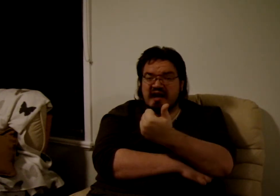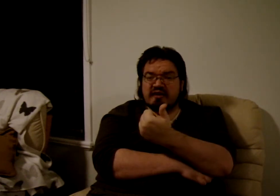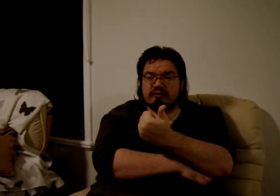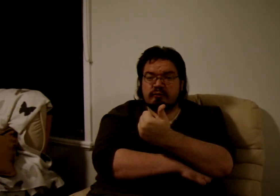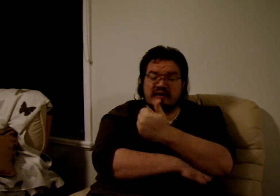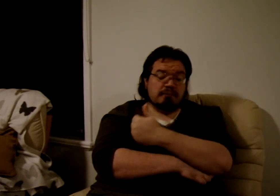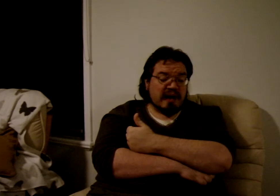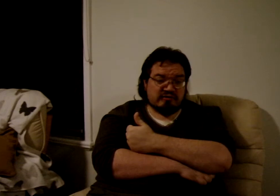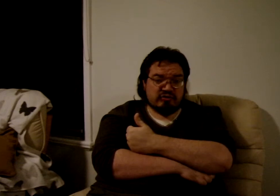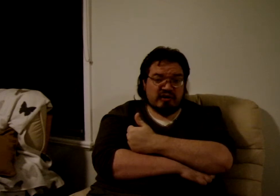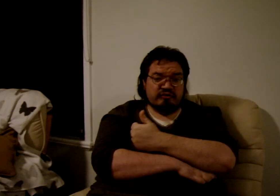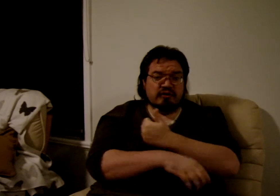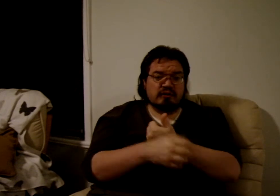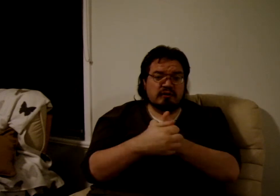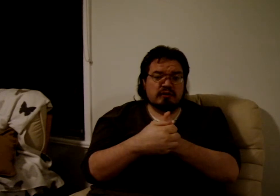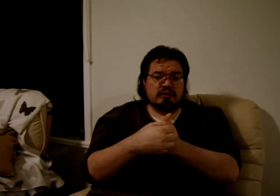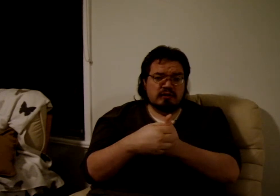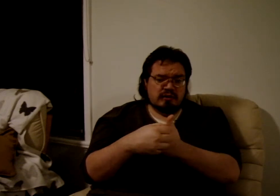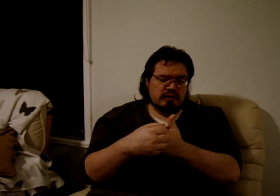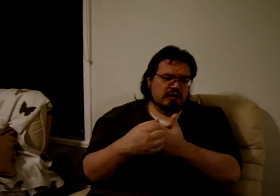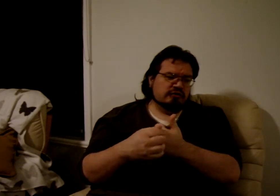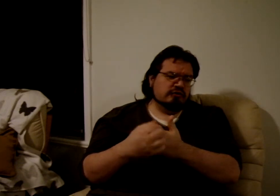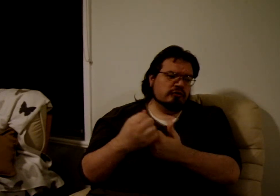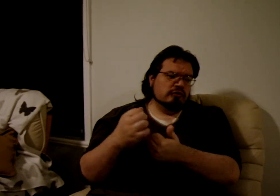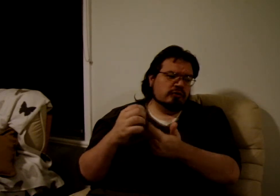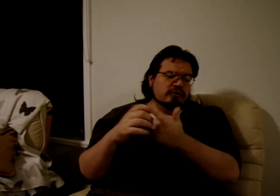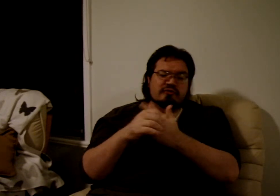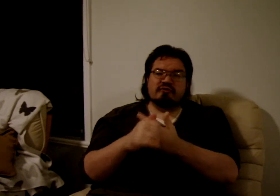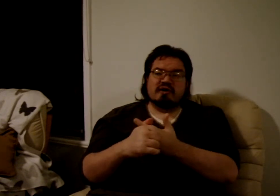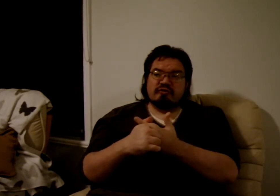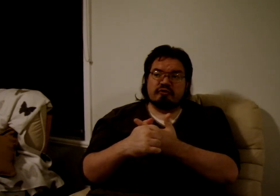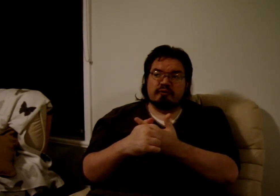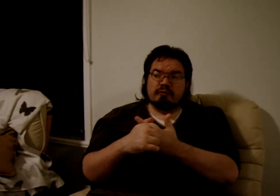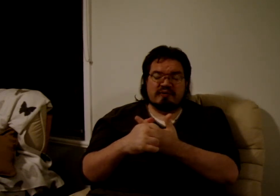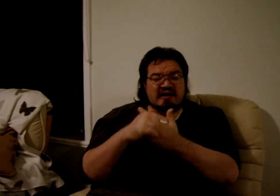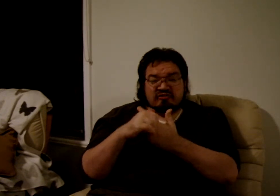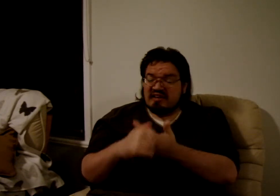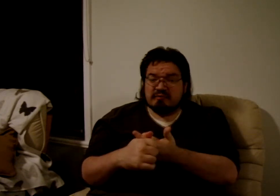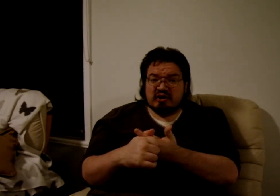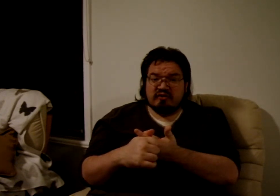without patronizing, to confront without demonizing,